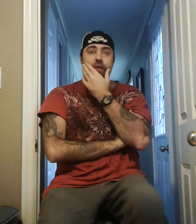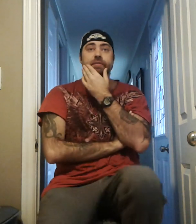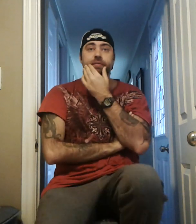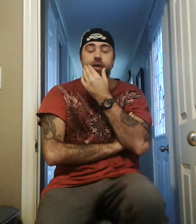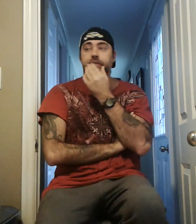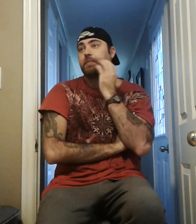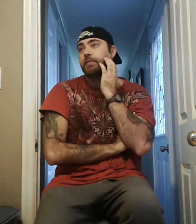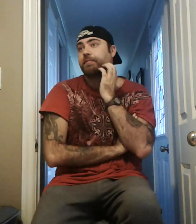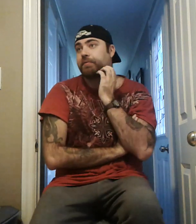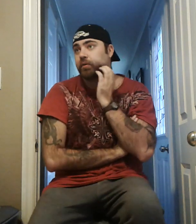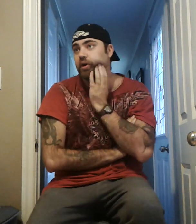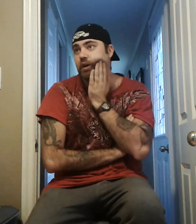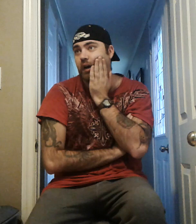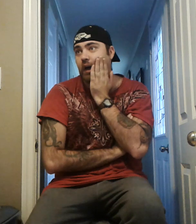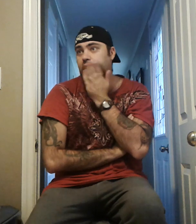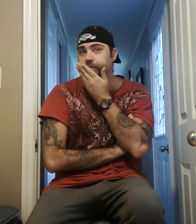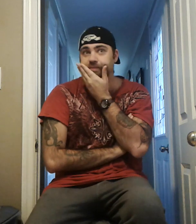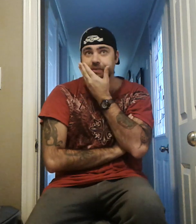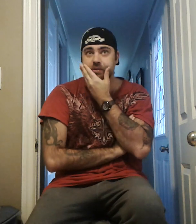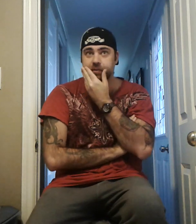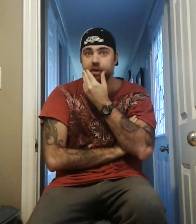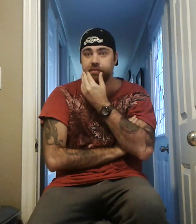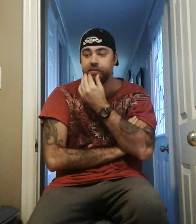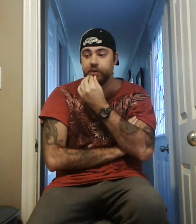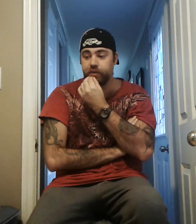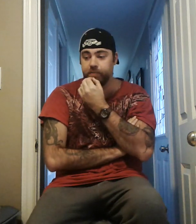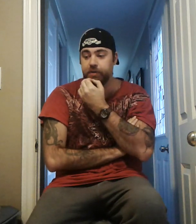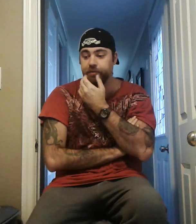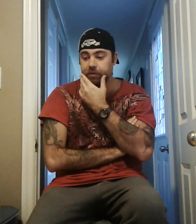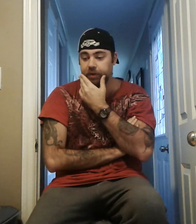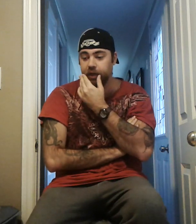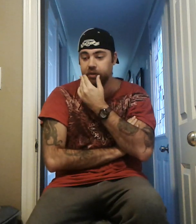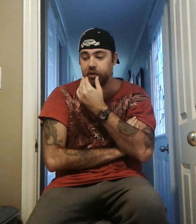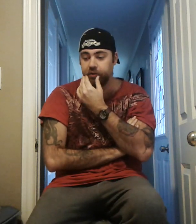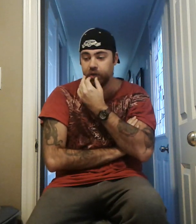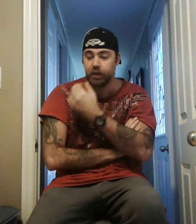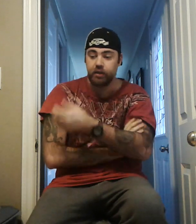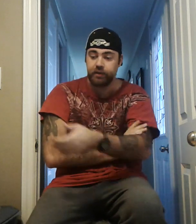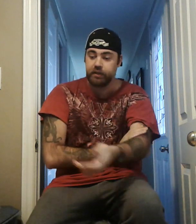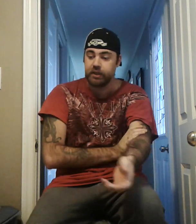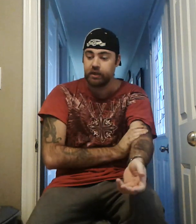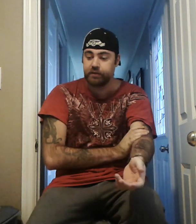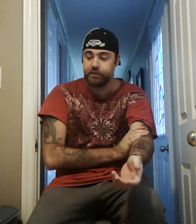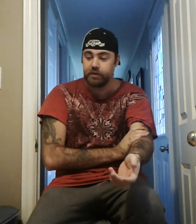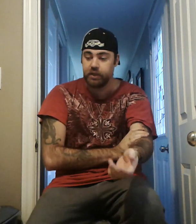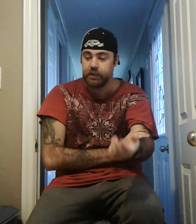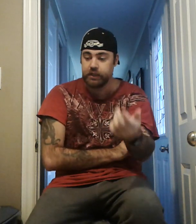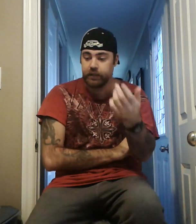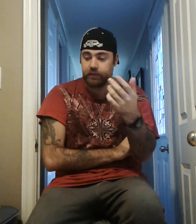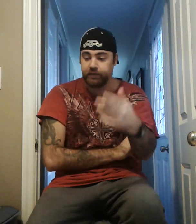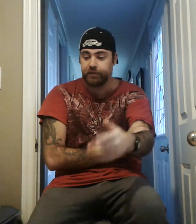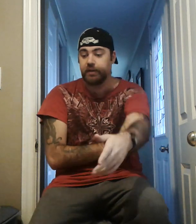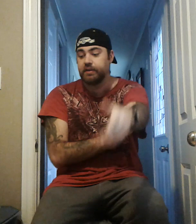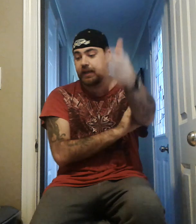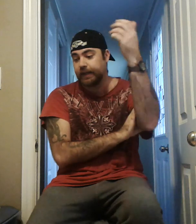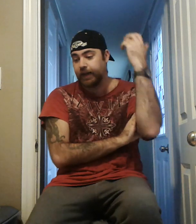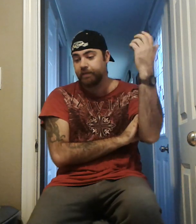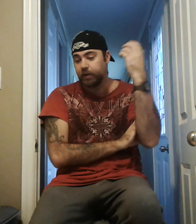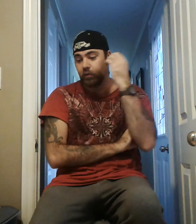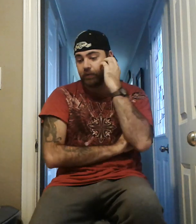before, that was before, um, Survivor Series, before that, you know, I think the next, the Sunday coming would have